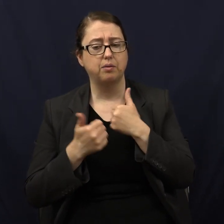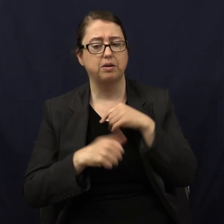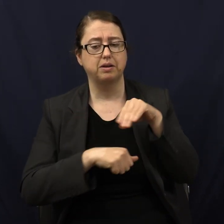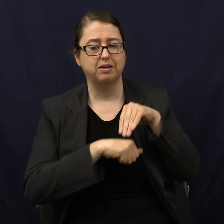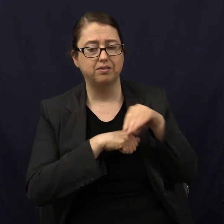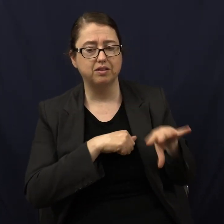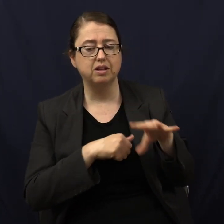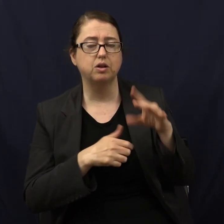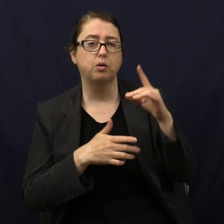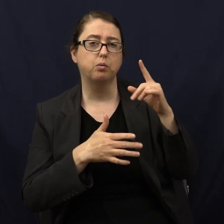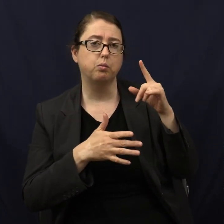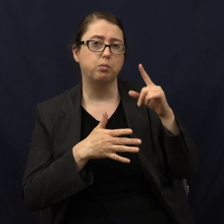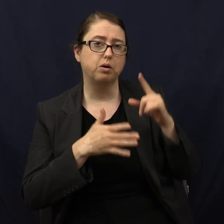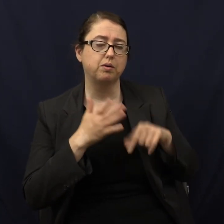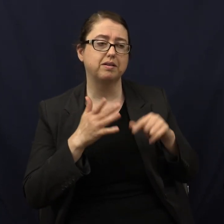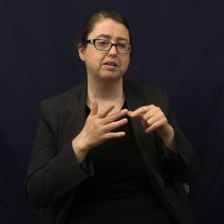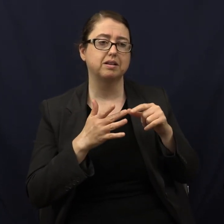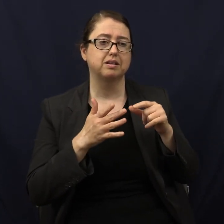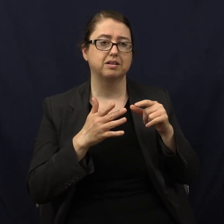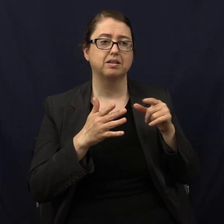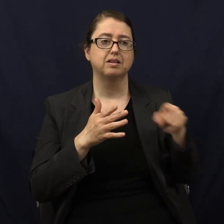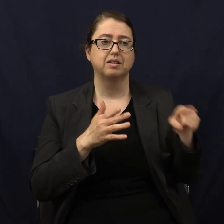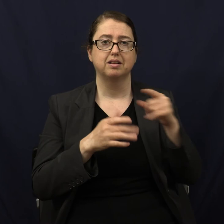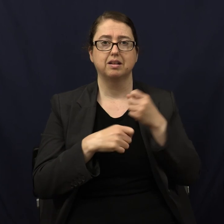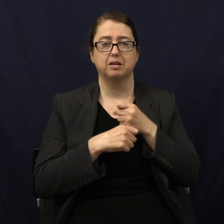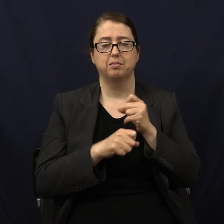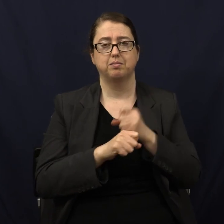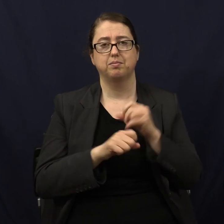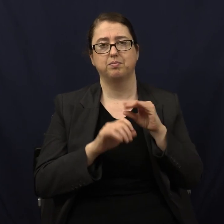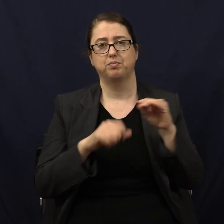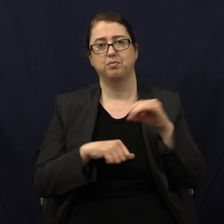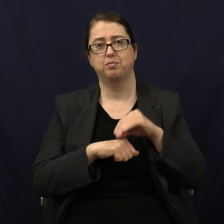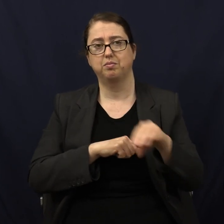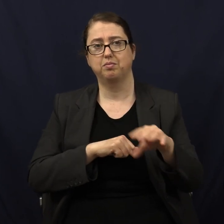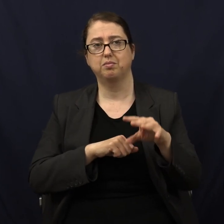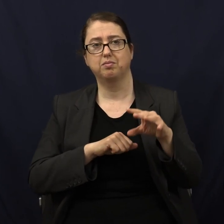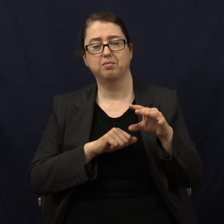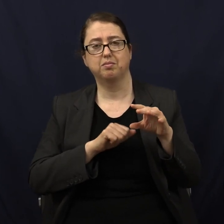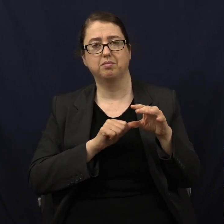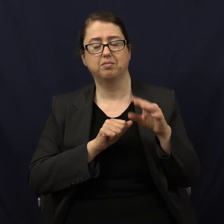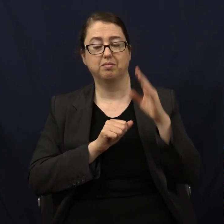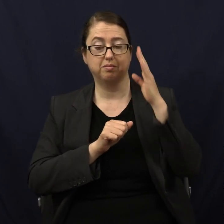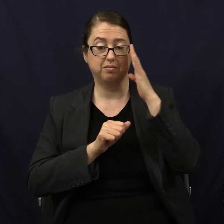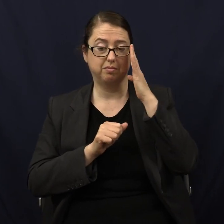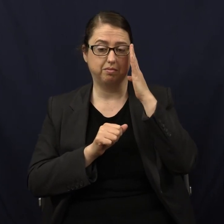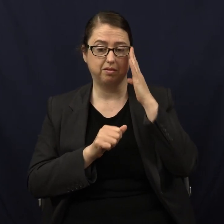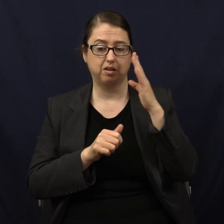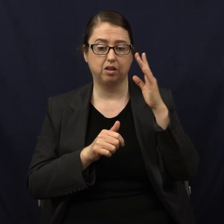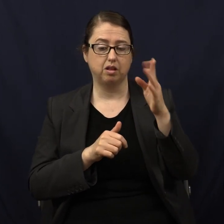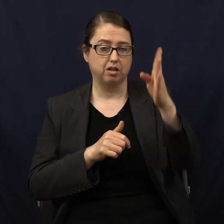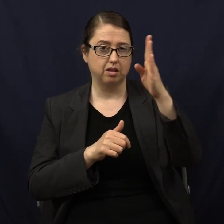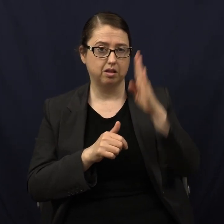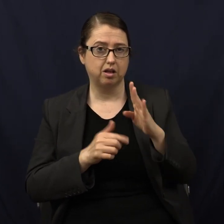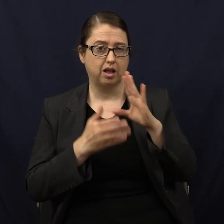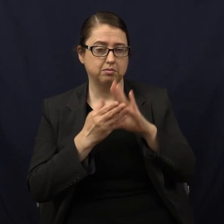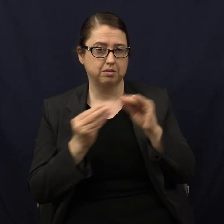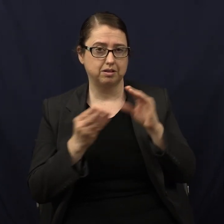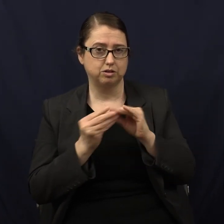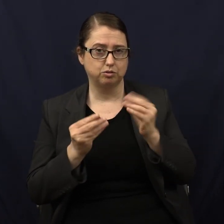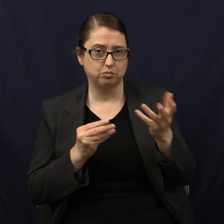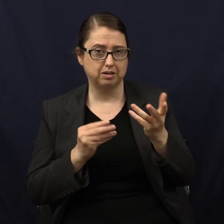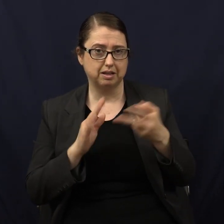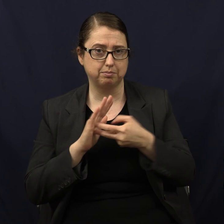converts? What would they make of, would they not make of no effect the God-given message which his people are to bear? What is that God-given message?